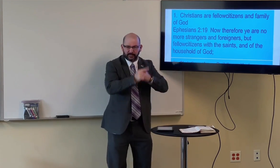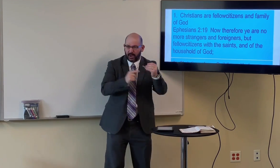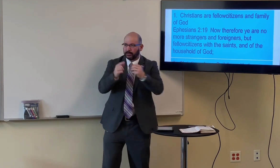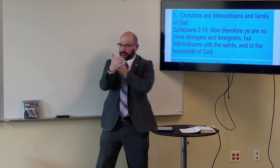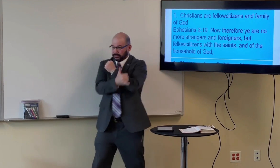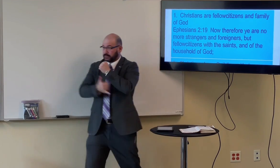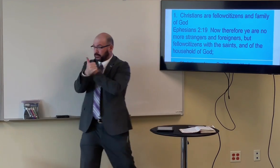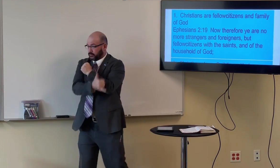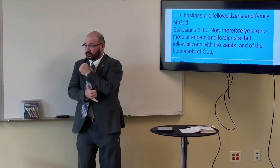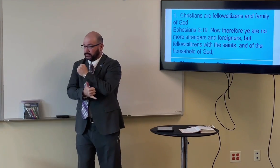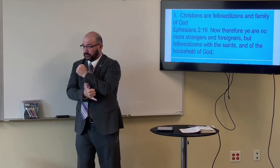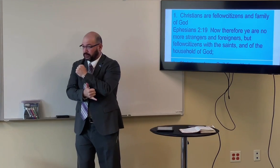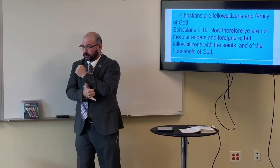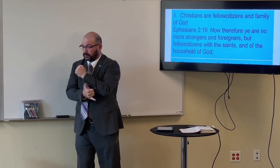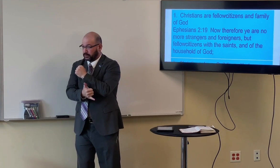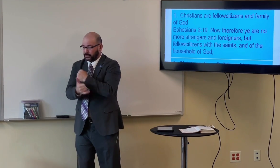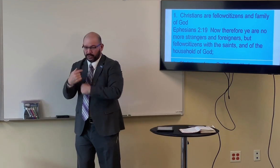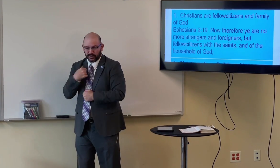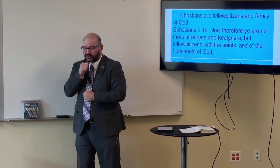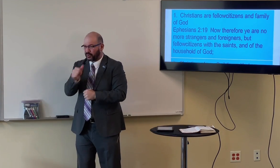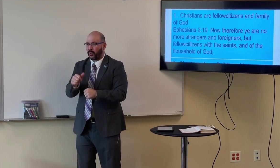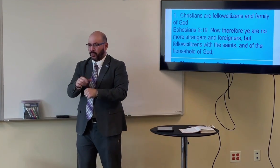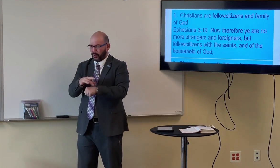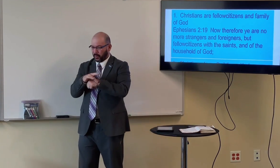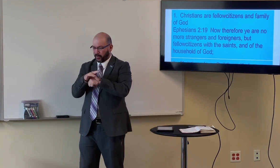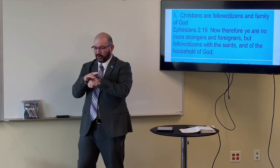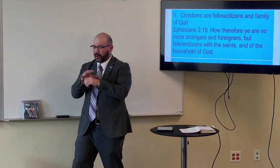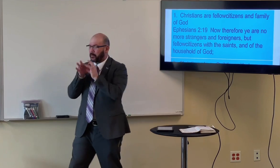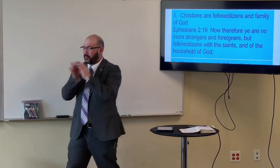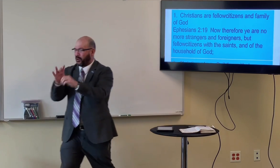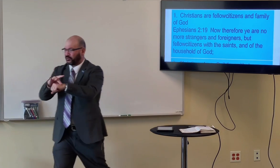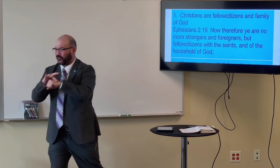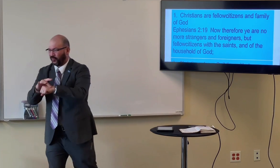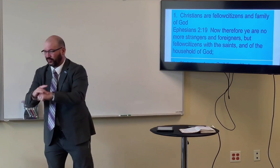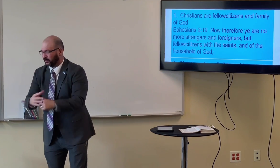Fellow citizens, I you're part of a different country. Yeah,